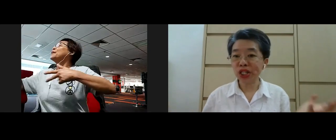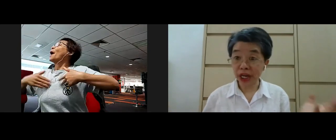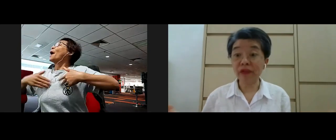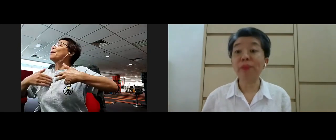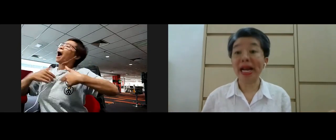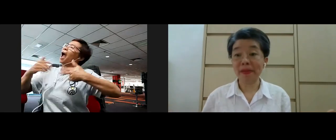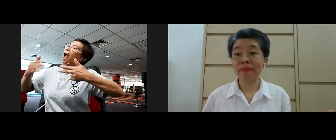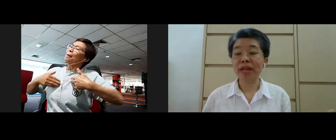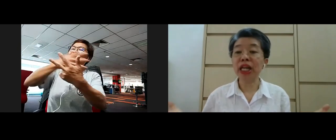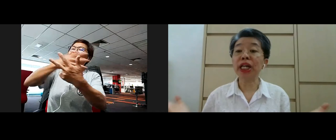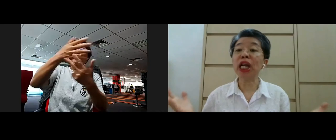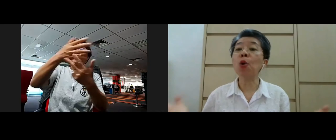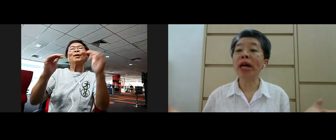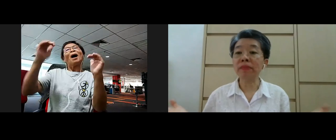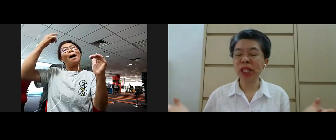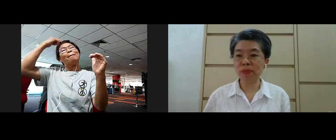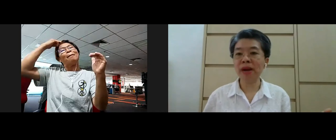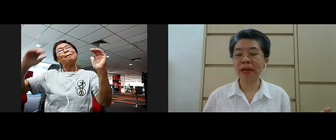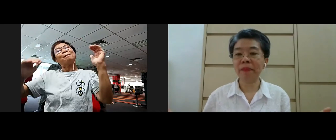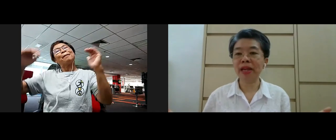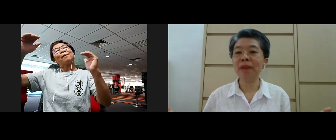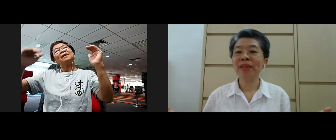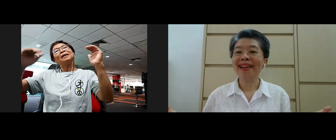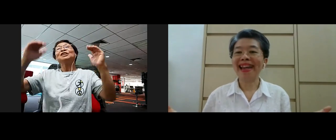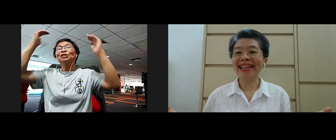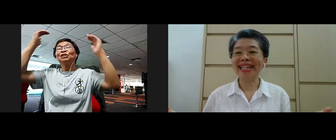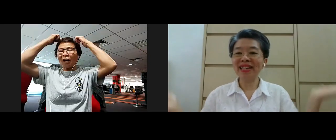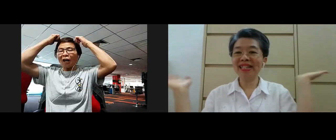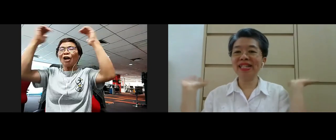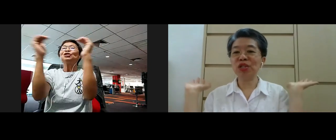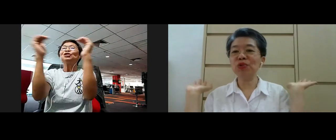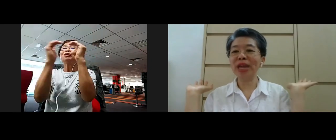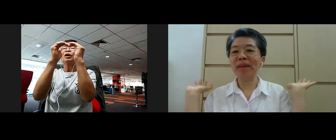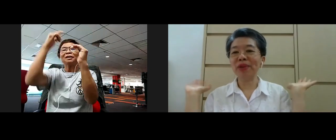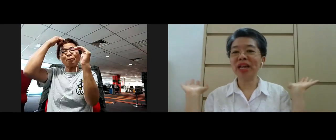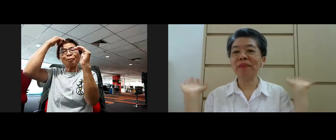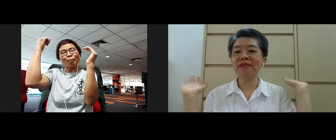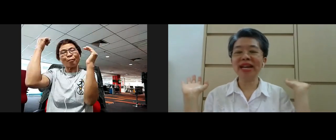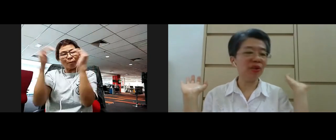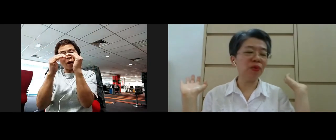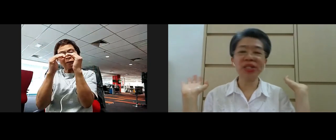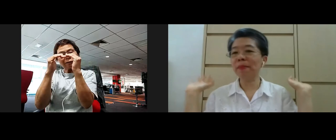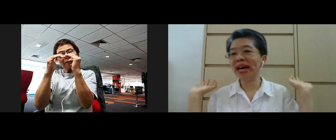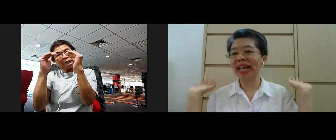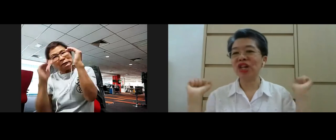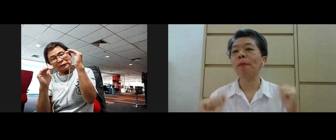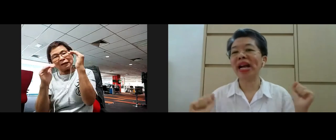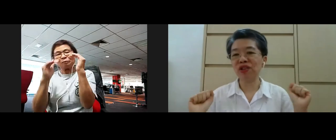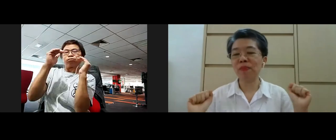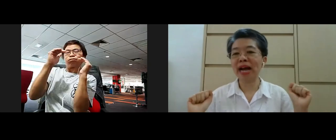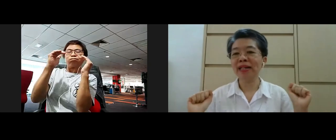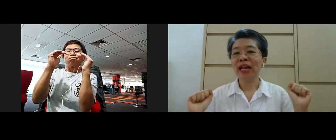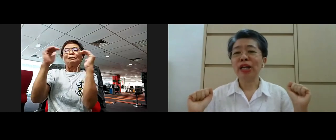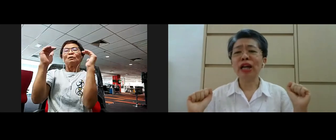balanced state of mind the equanimous mind yeah and again this is two wing I am talking about right the wisdom part and